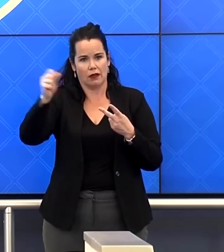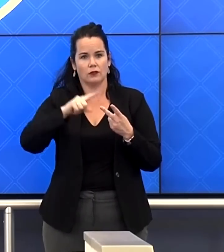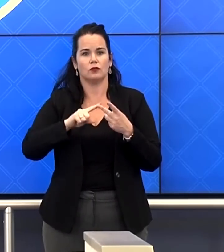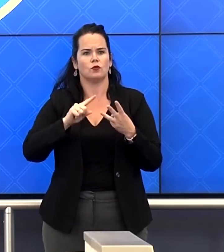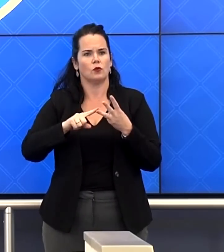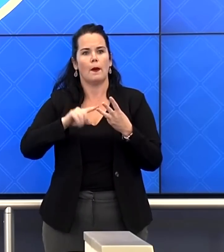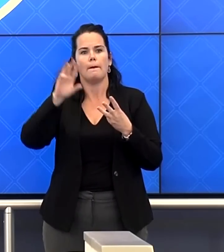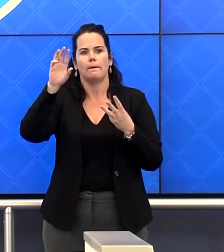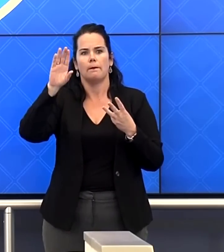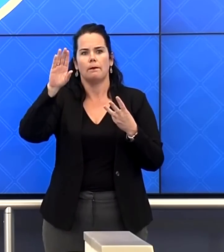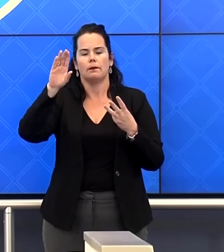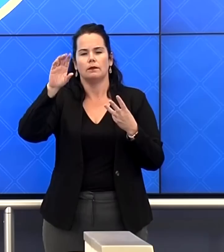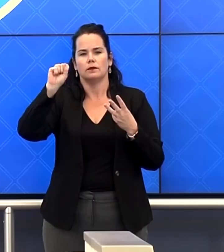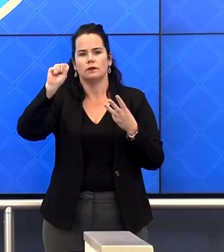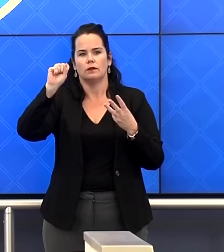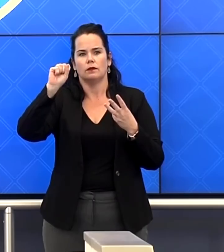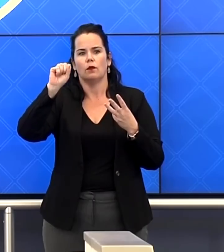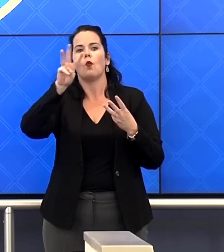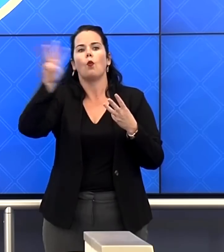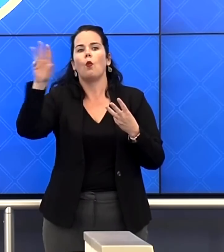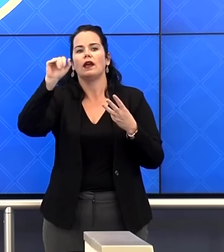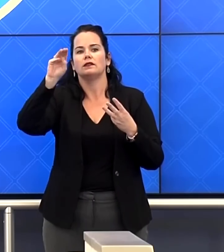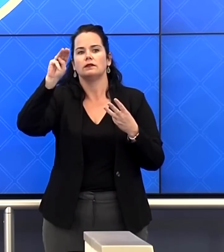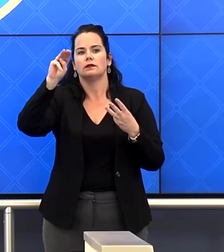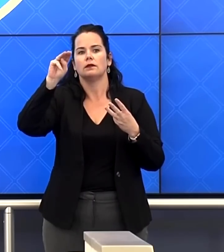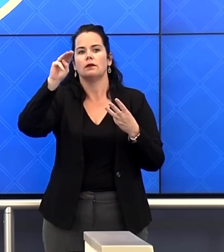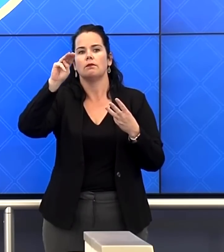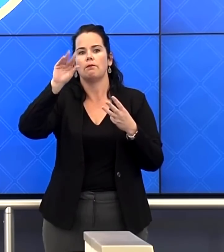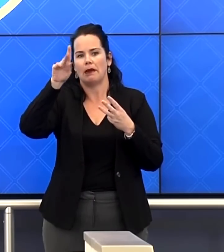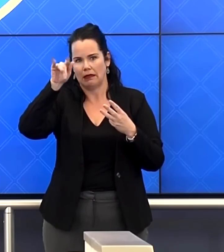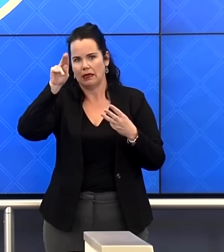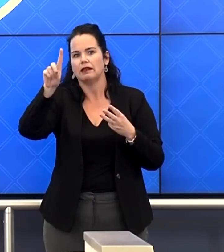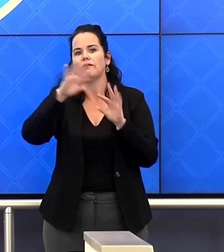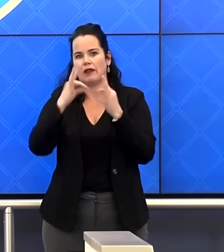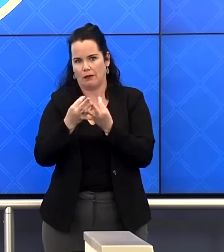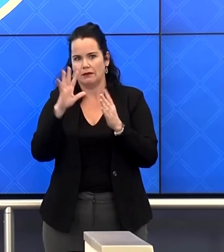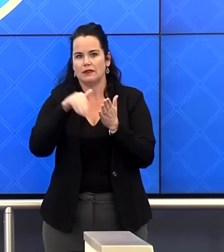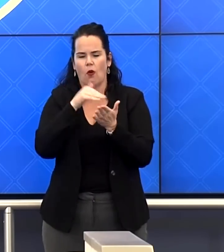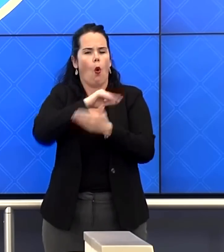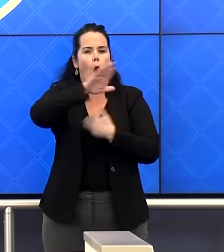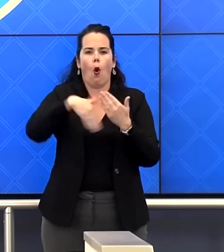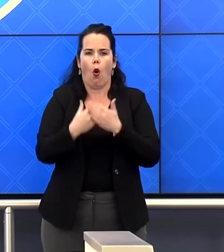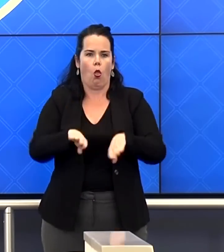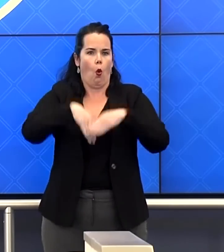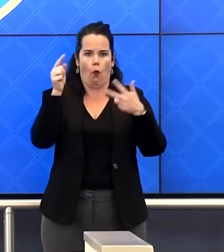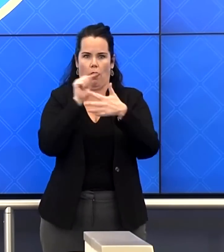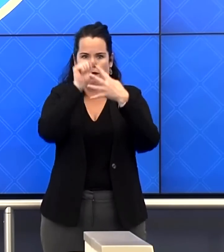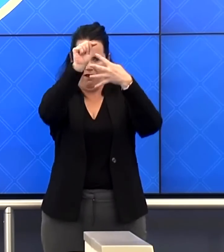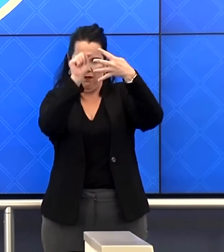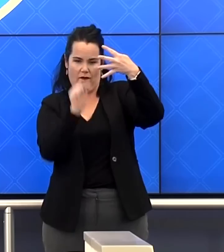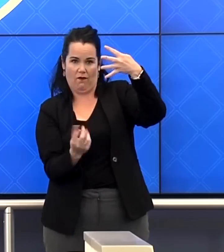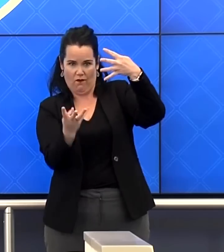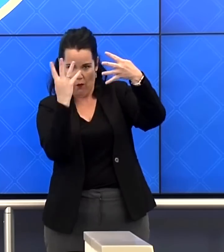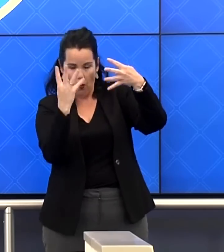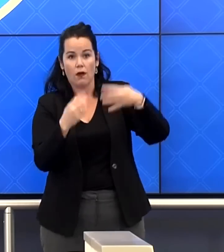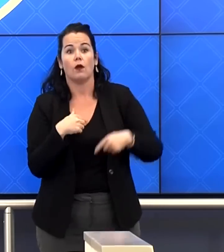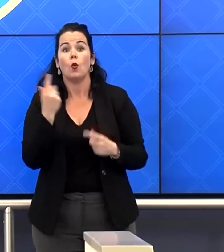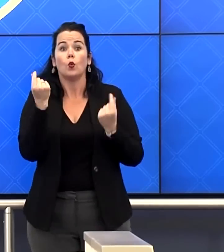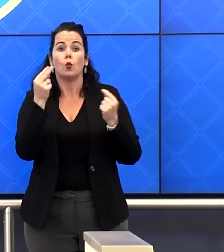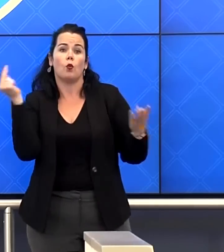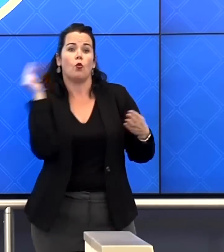Center are open as shelters. If you're looking for more information, visit Midland911